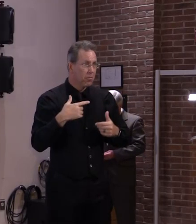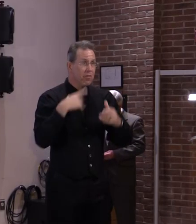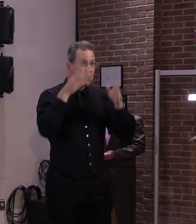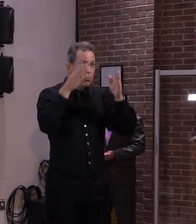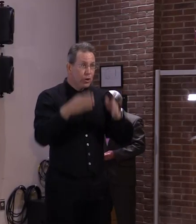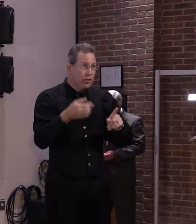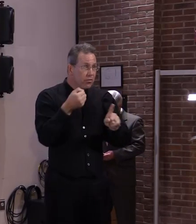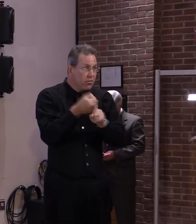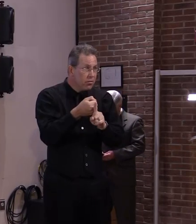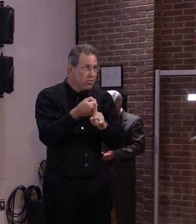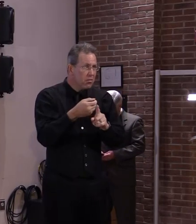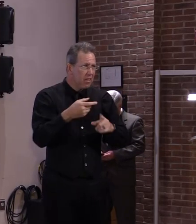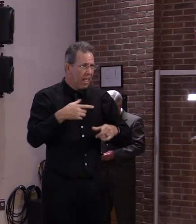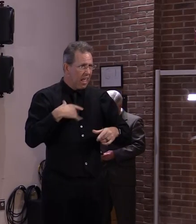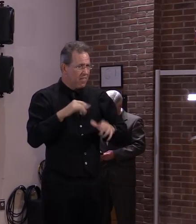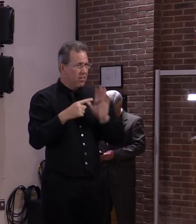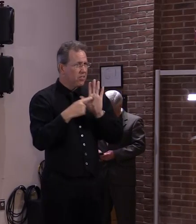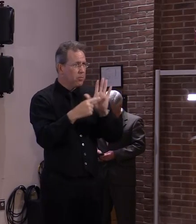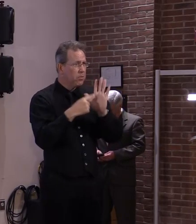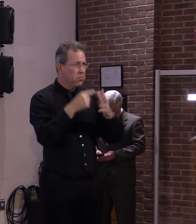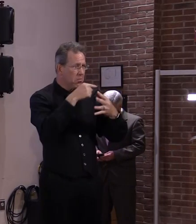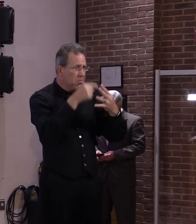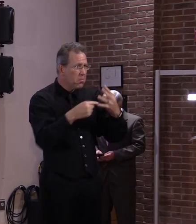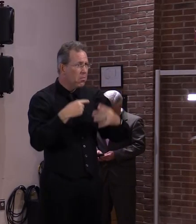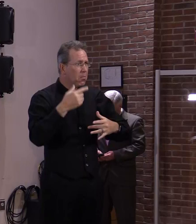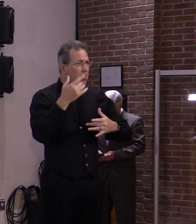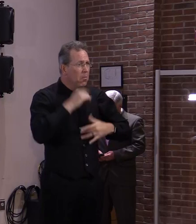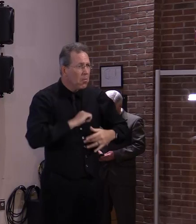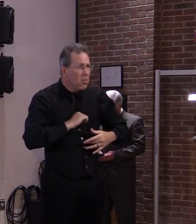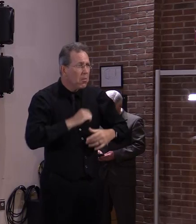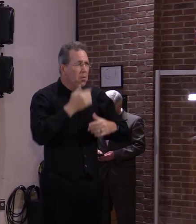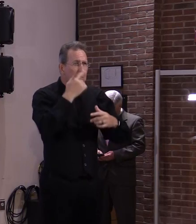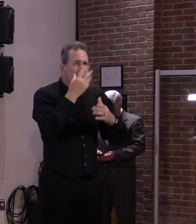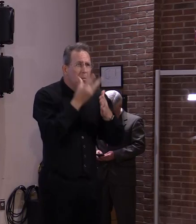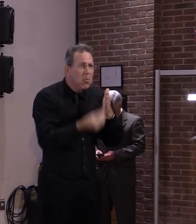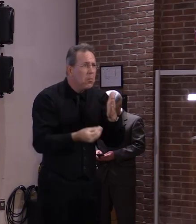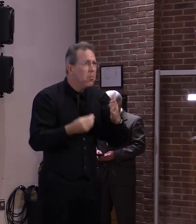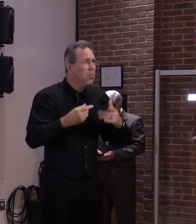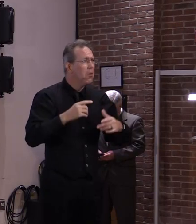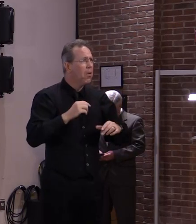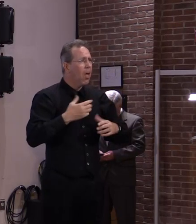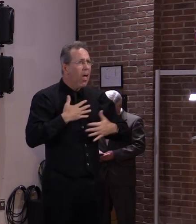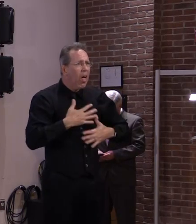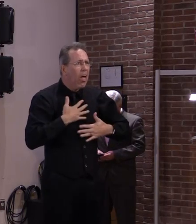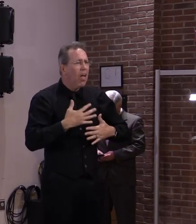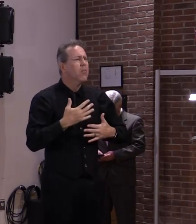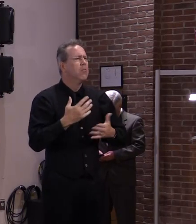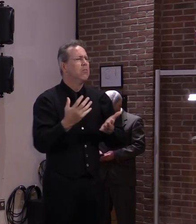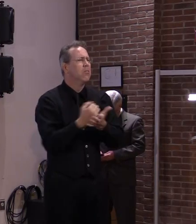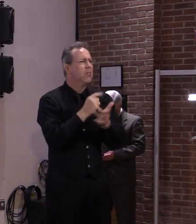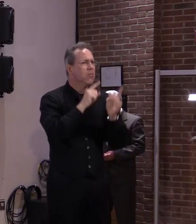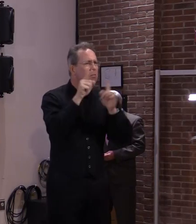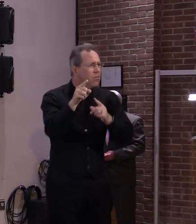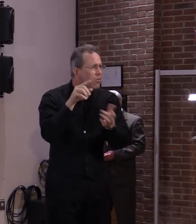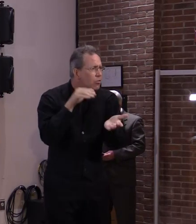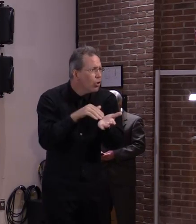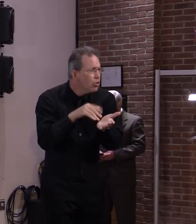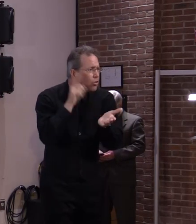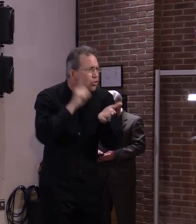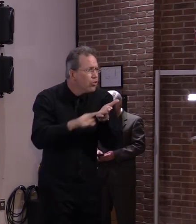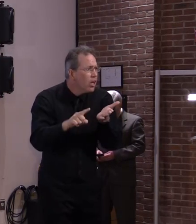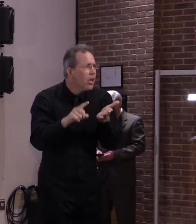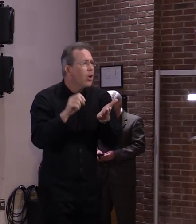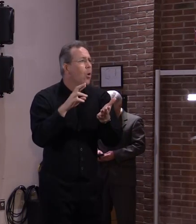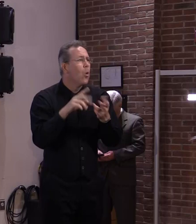times that they'll be doing a test that can look for several viruses at one time on the nasal swab. And one of